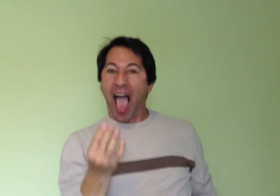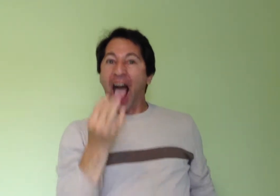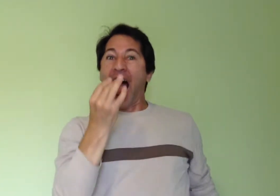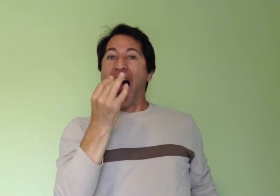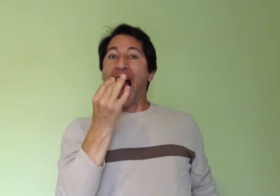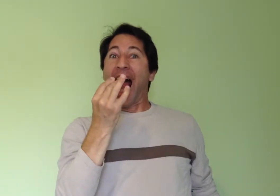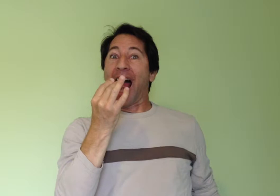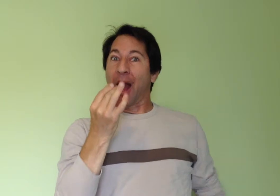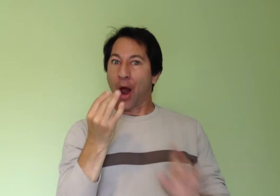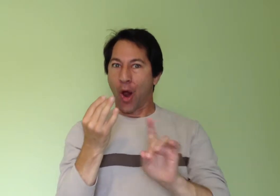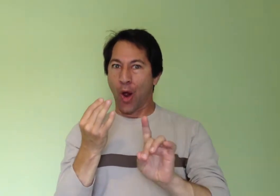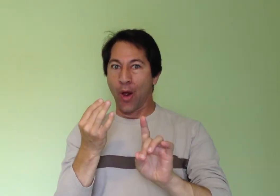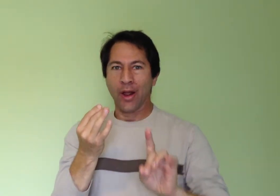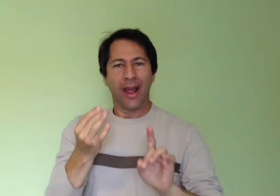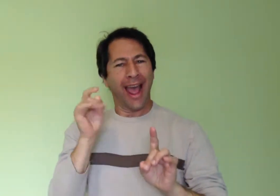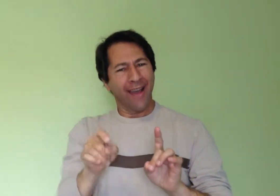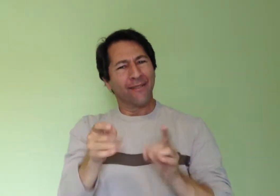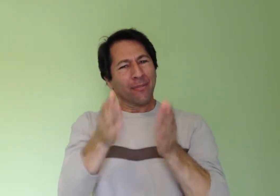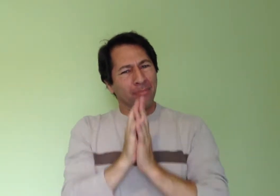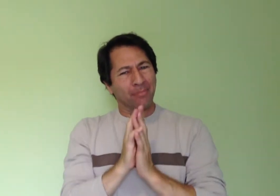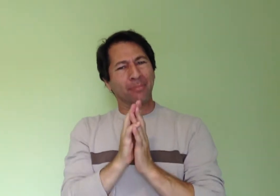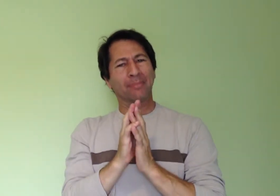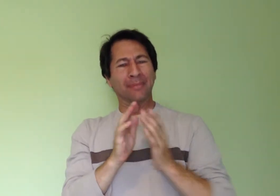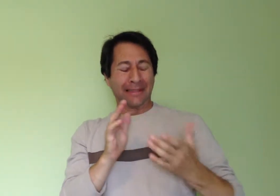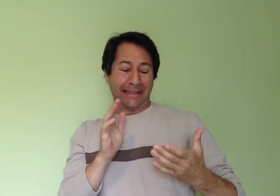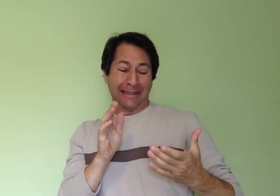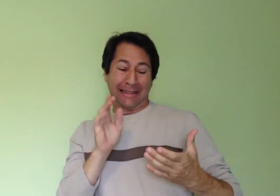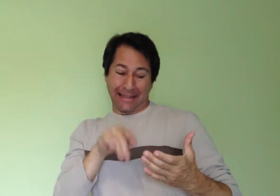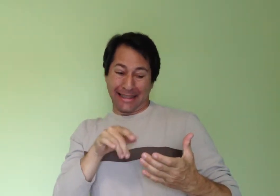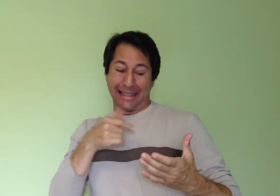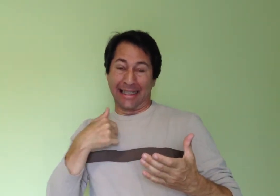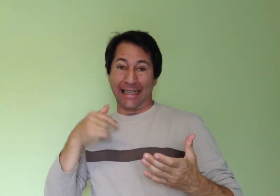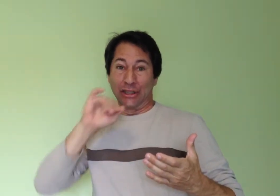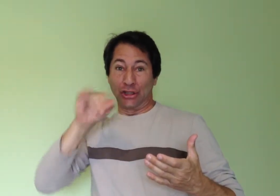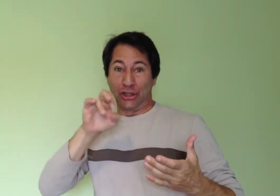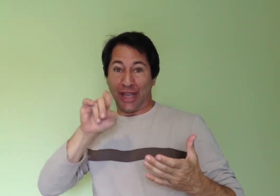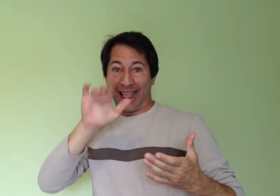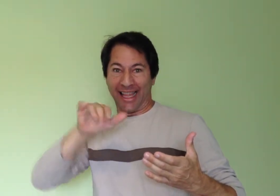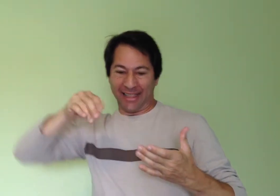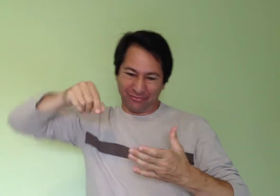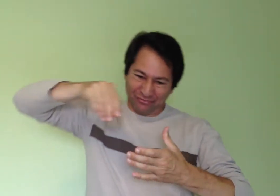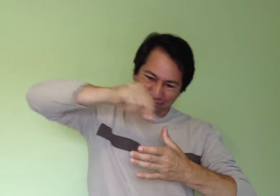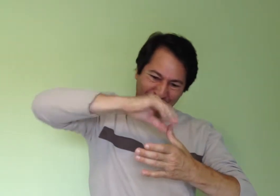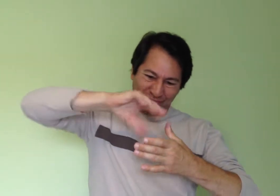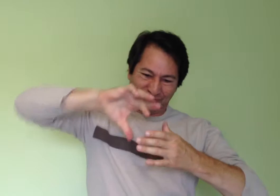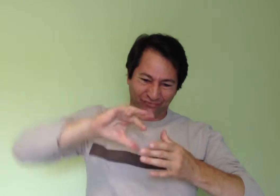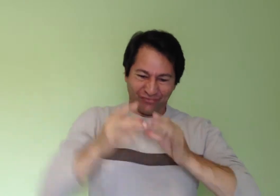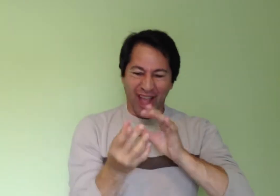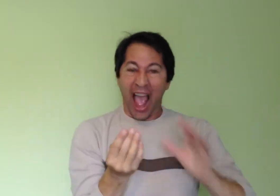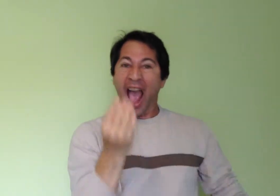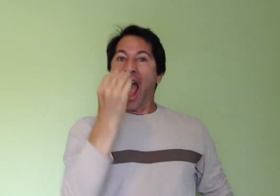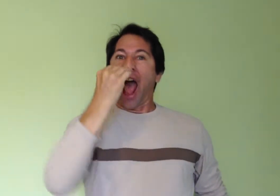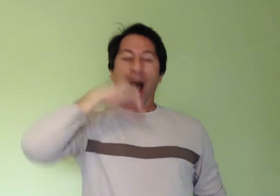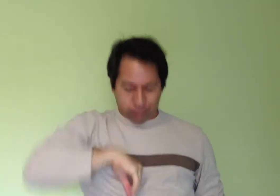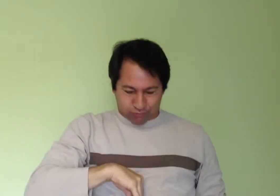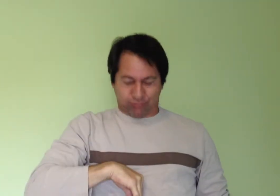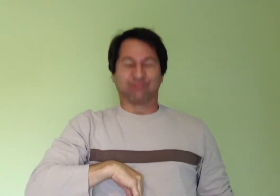Tortilla full of cheese, I have to ask you please. I'll cover you with jelly and get you in my belly.